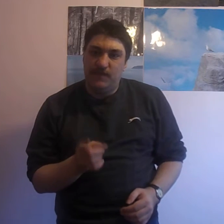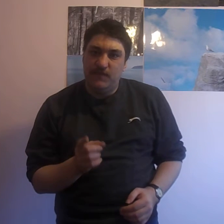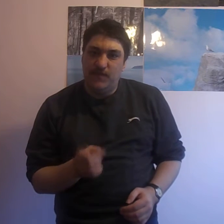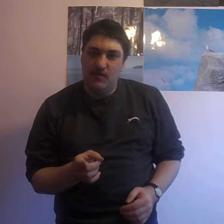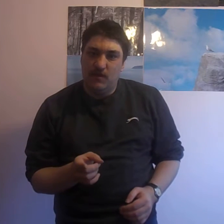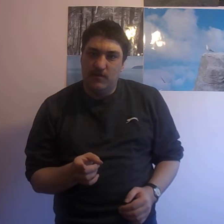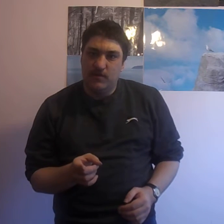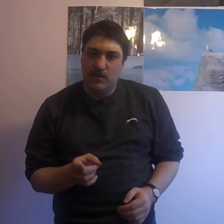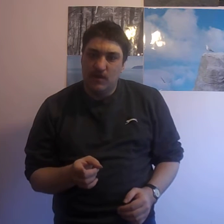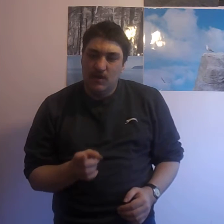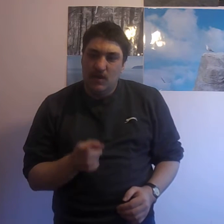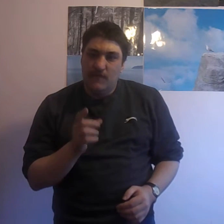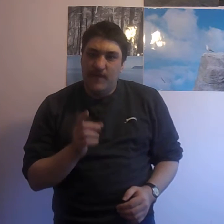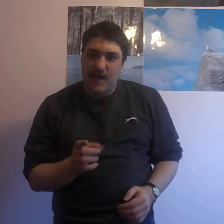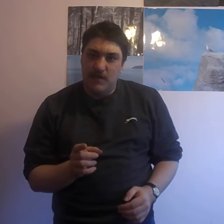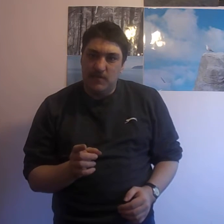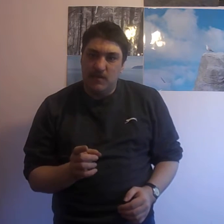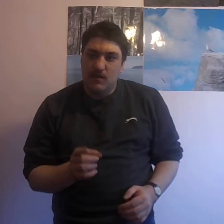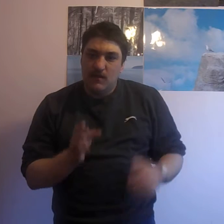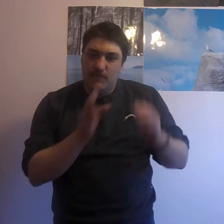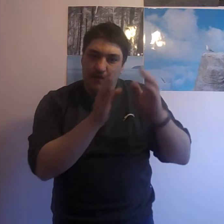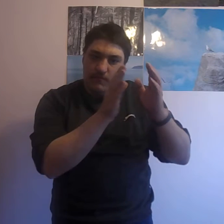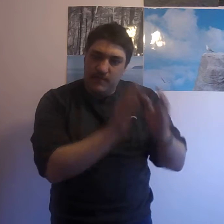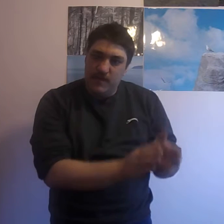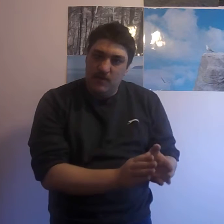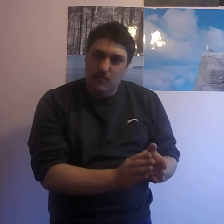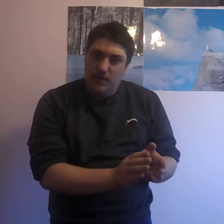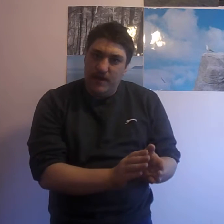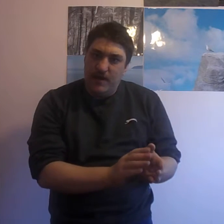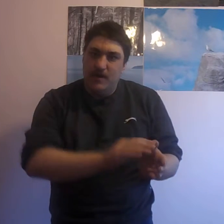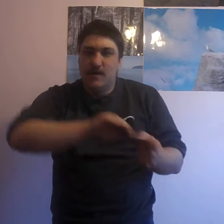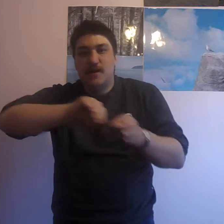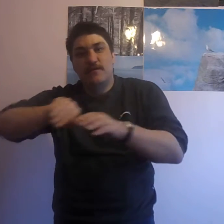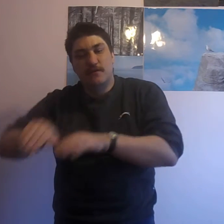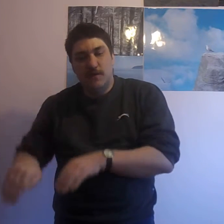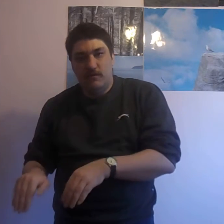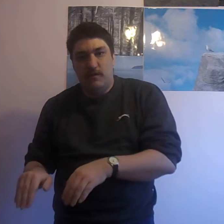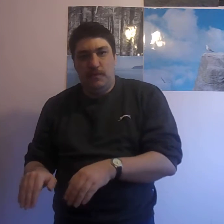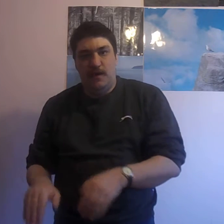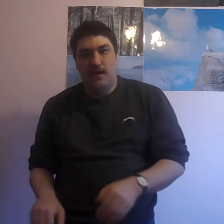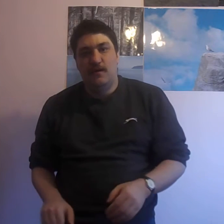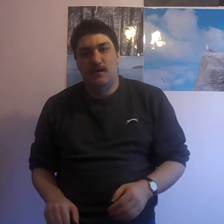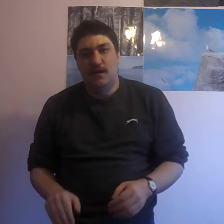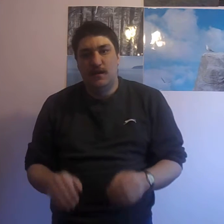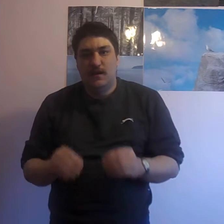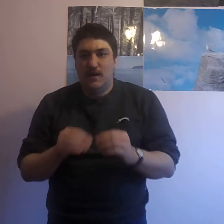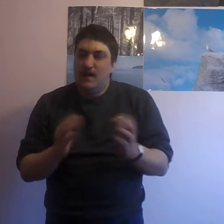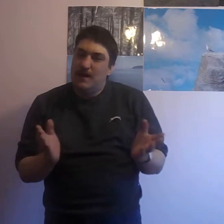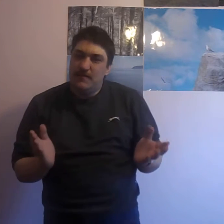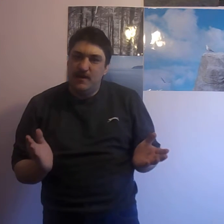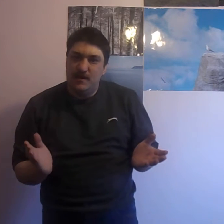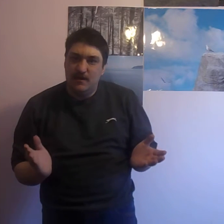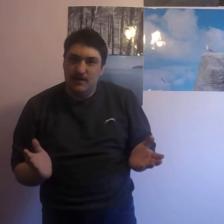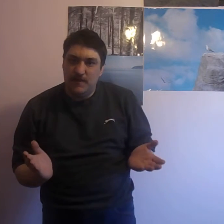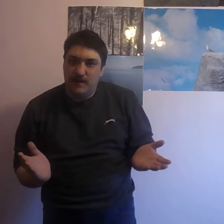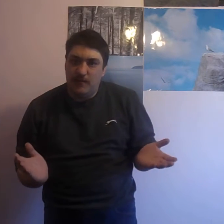focus of games from single player to multiplayer. Let me explain.